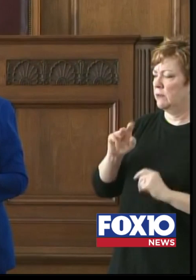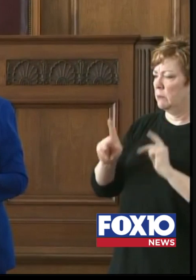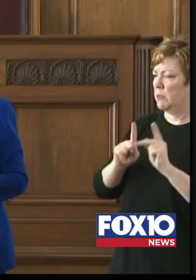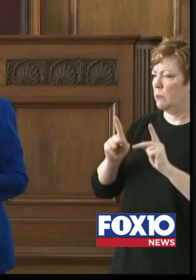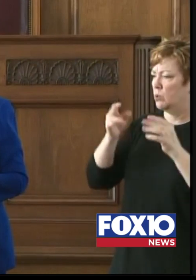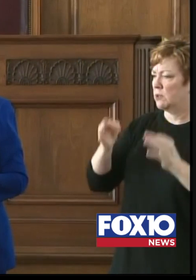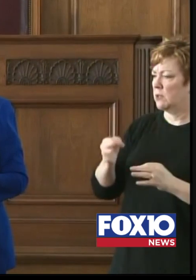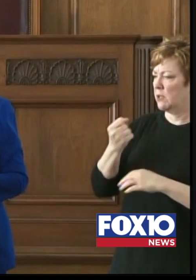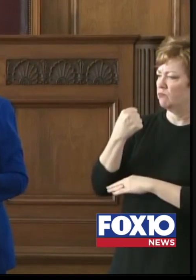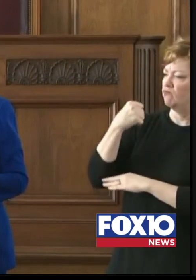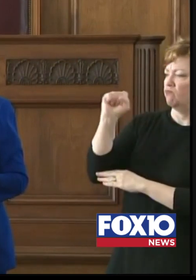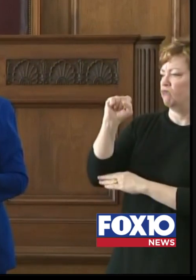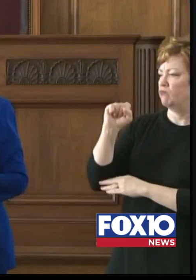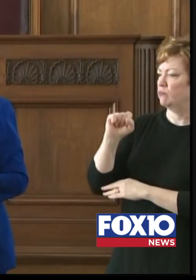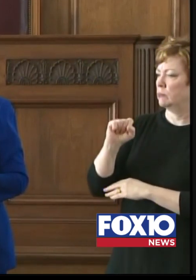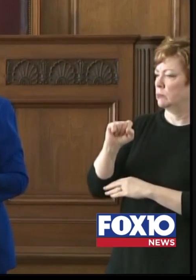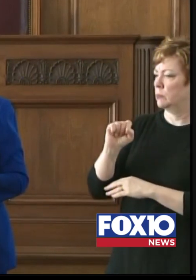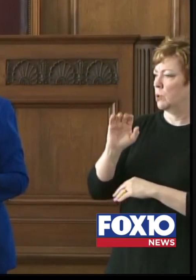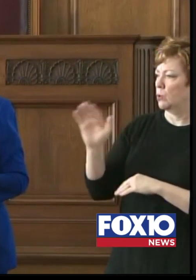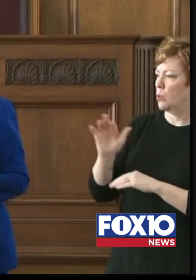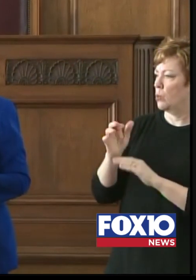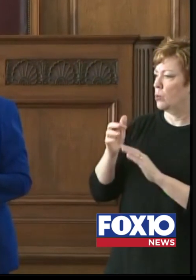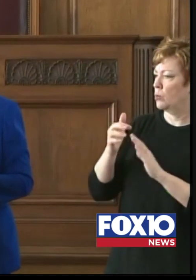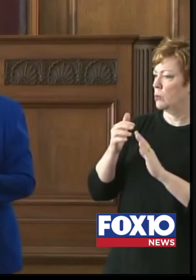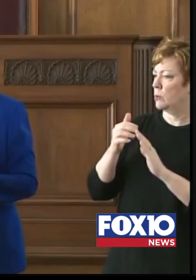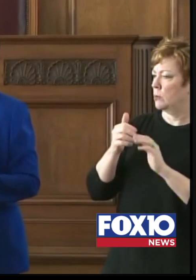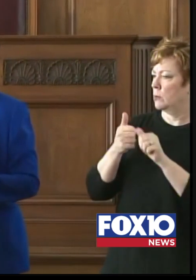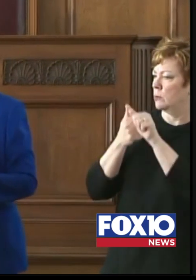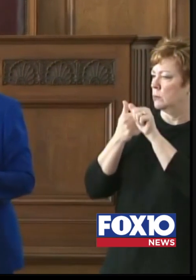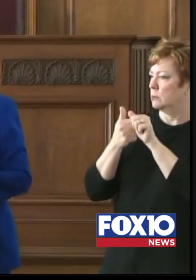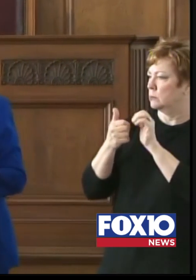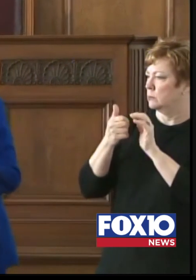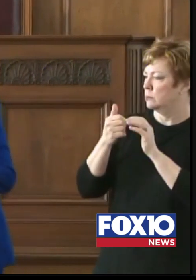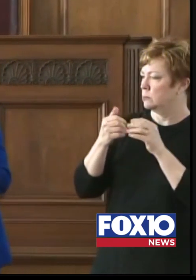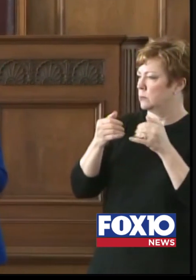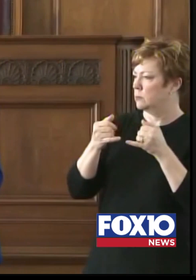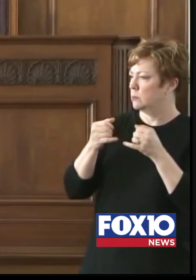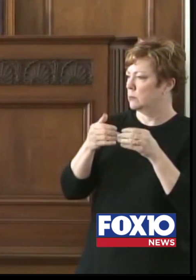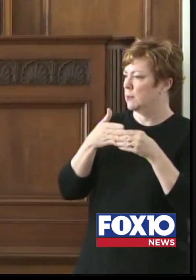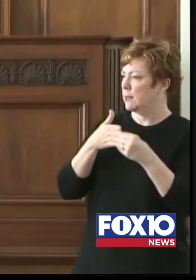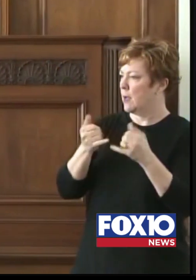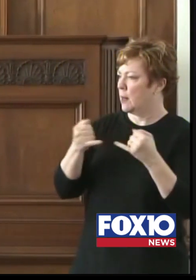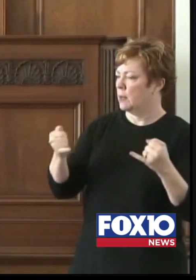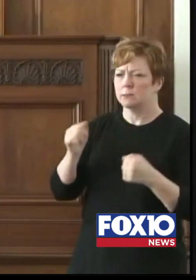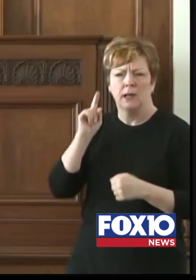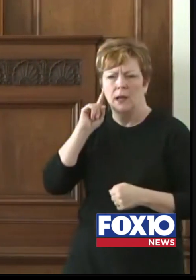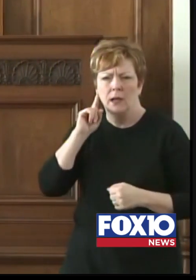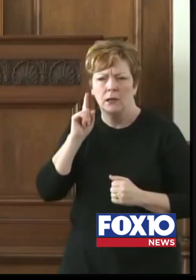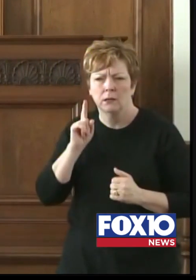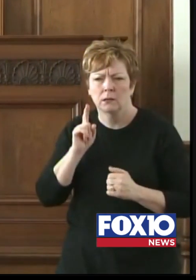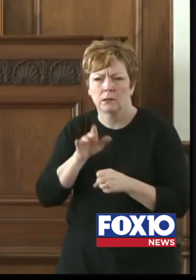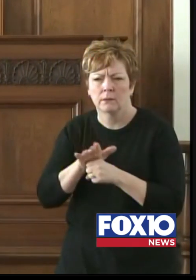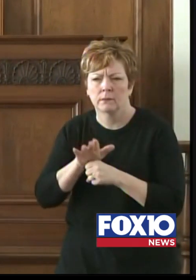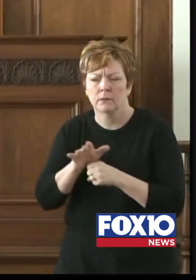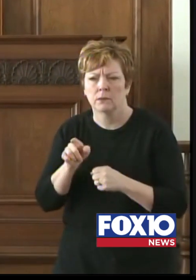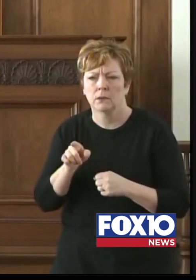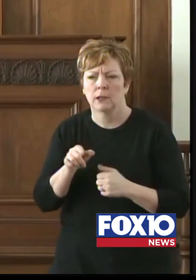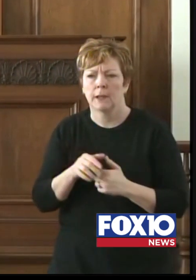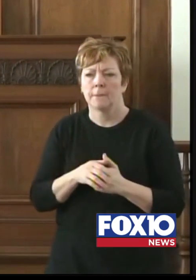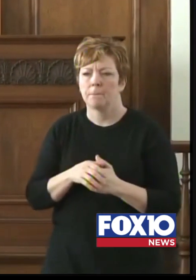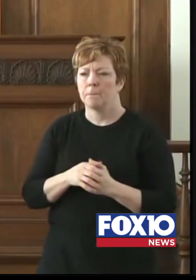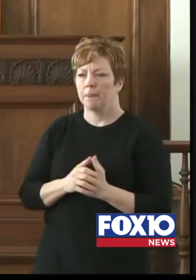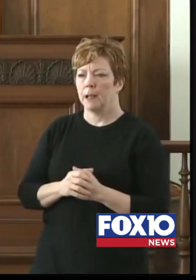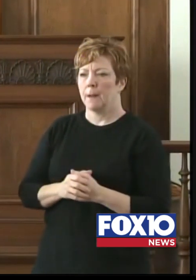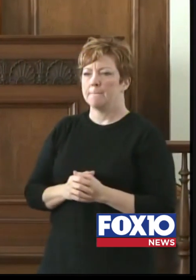new order that you're planning to this person? I didn't hear all of your questions. We received word that there's a business in the Birmingham